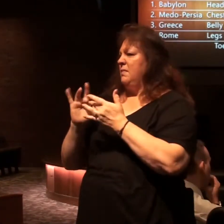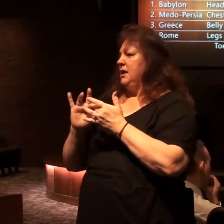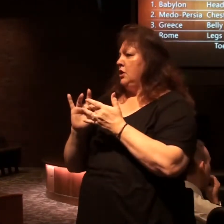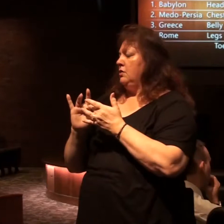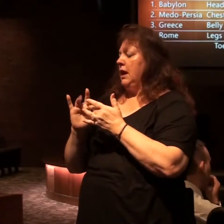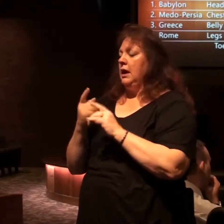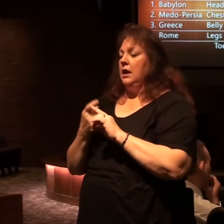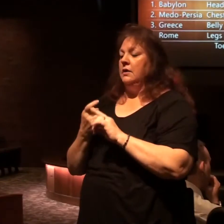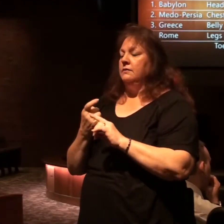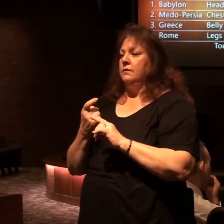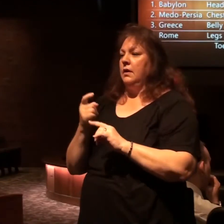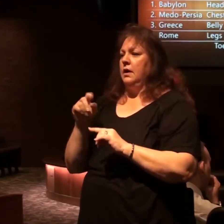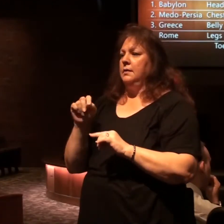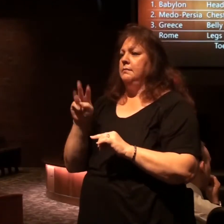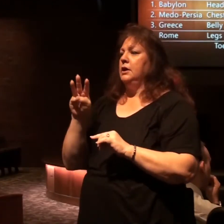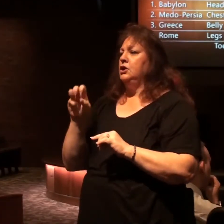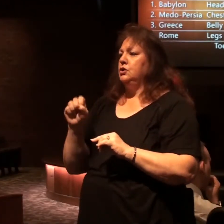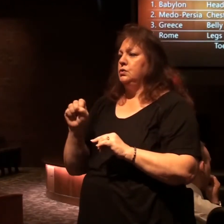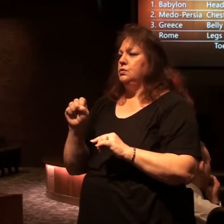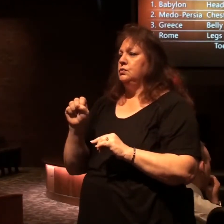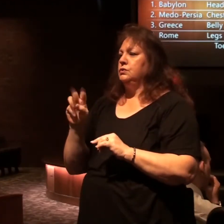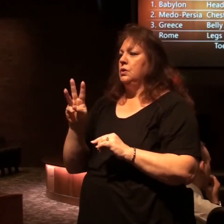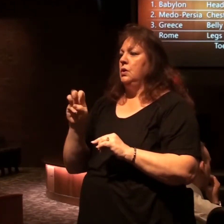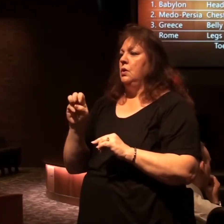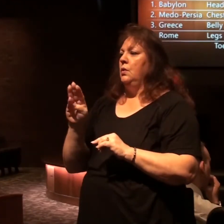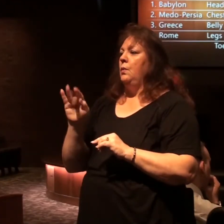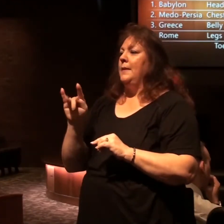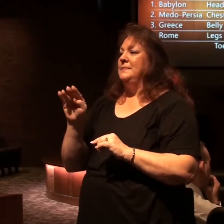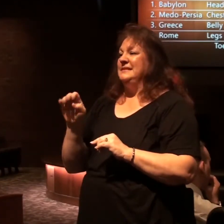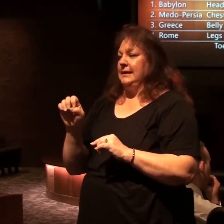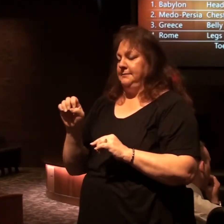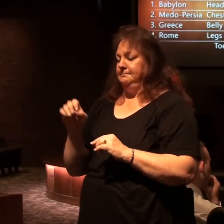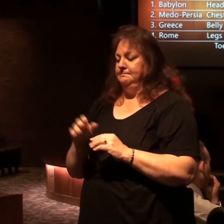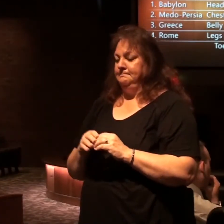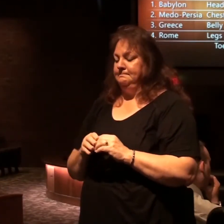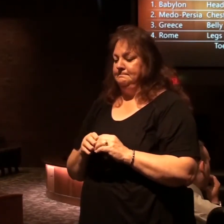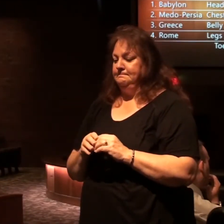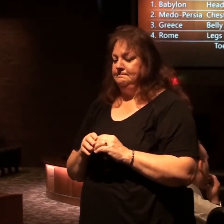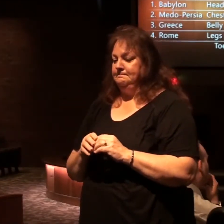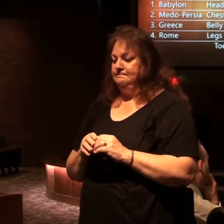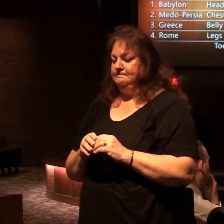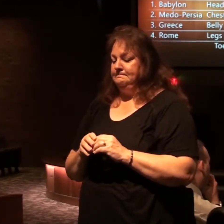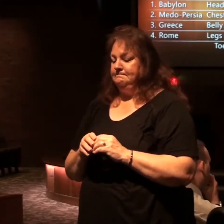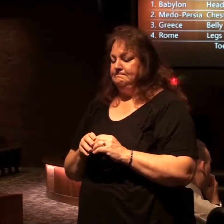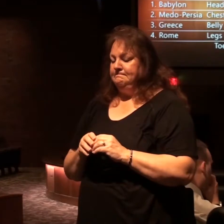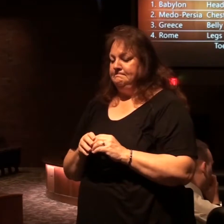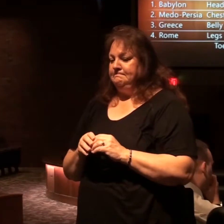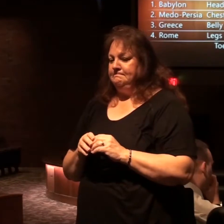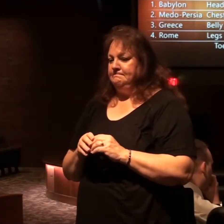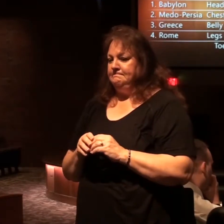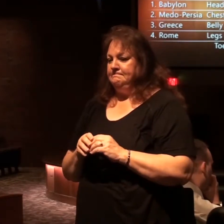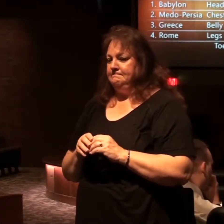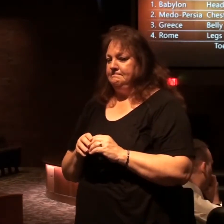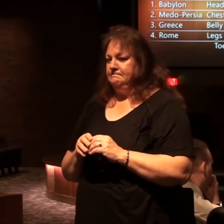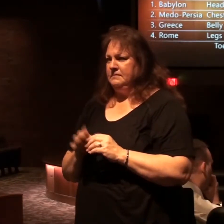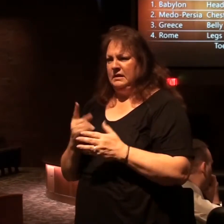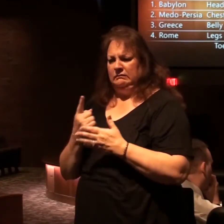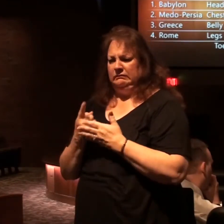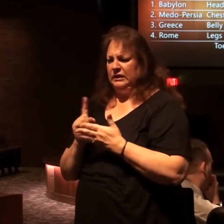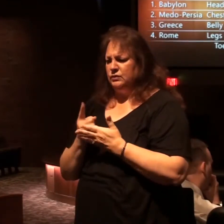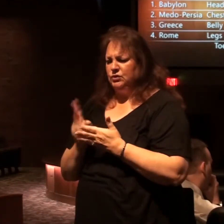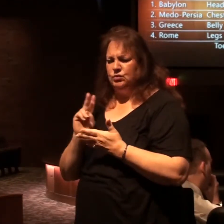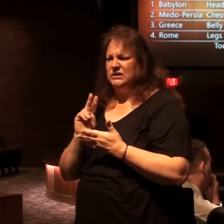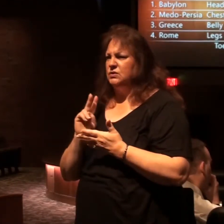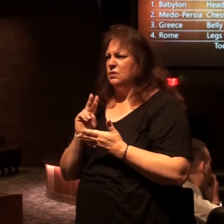from a news website I believe this came from Bluebird News this was here a week or two